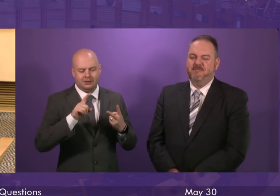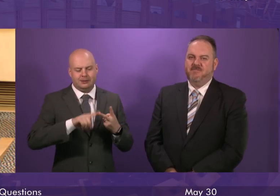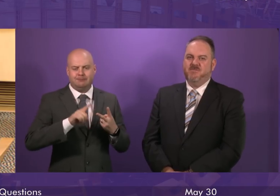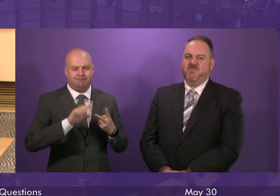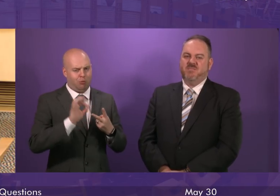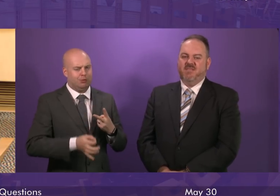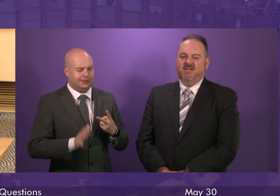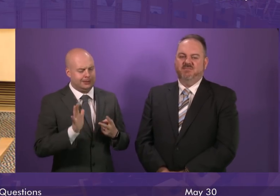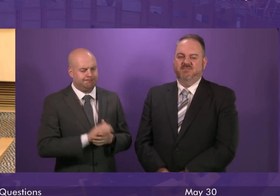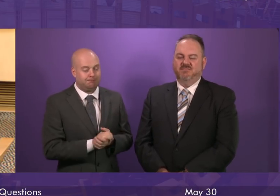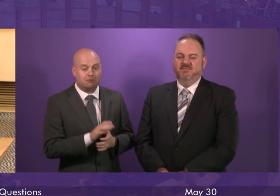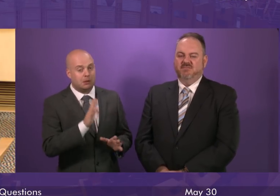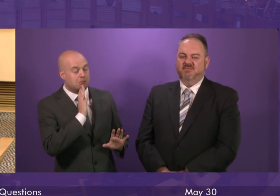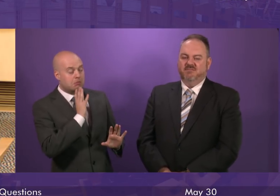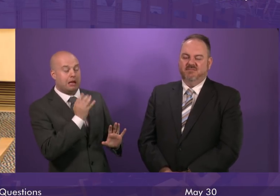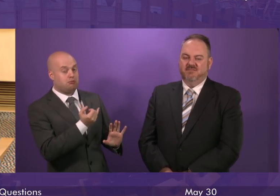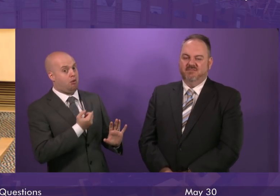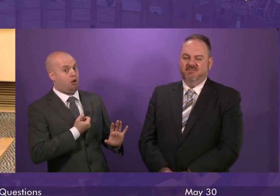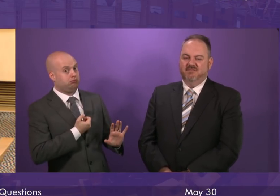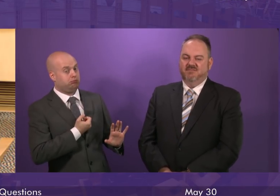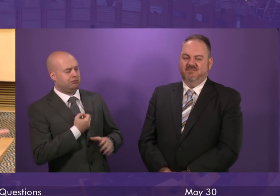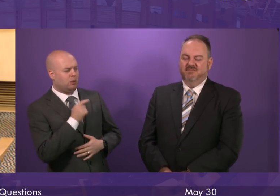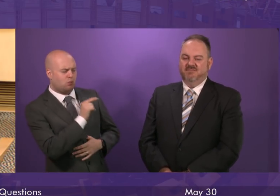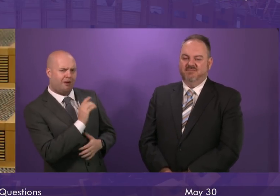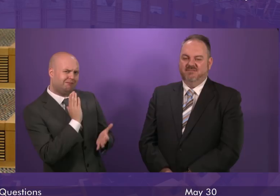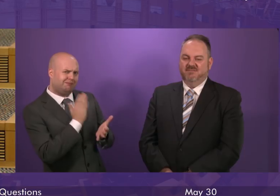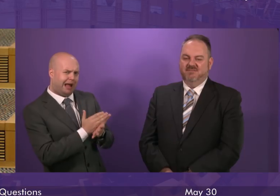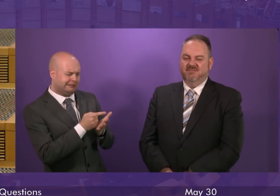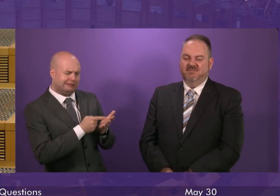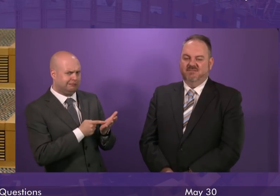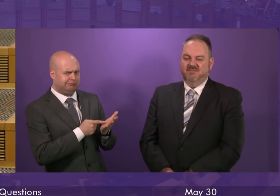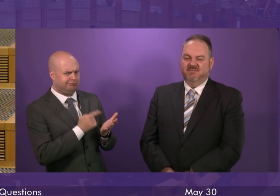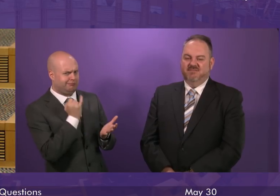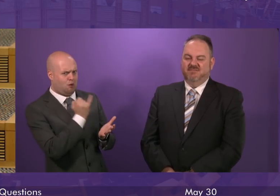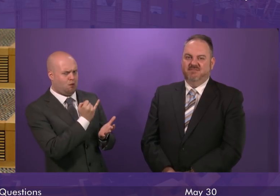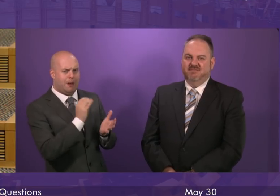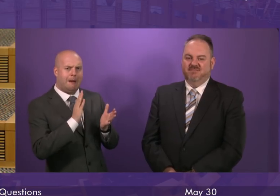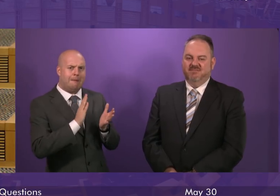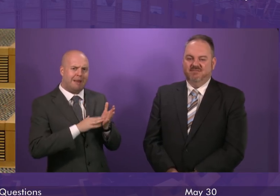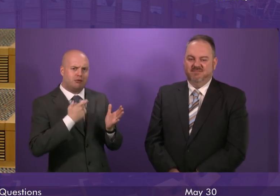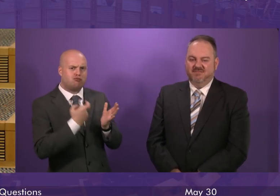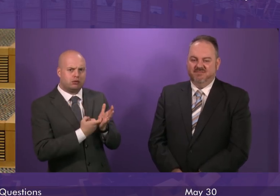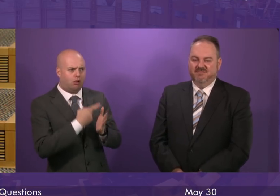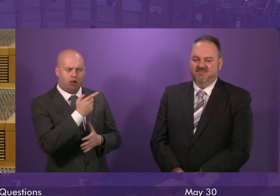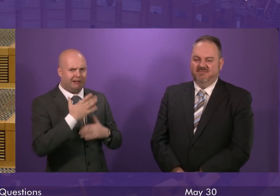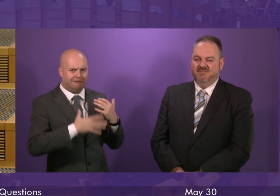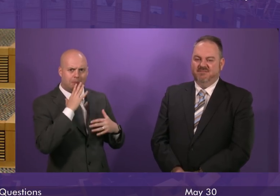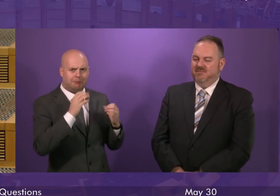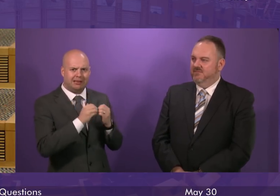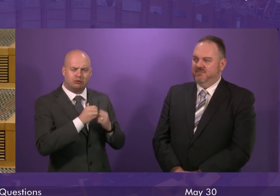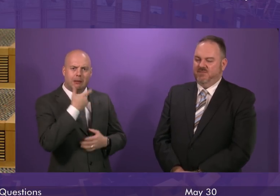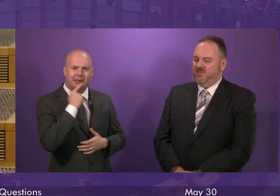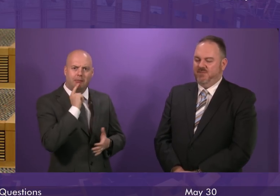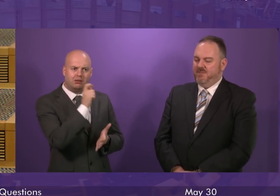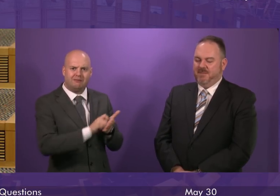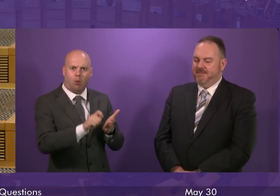although I stand to be corrected if I'm getting this wrong I think he's factually inaccurate to say that Mike Russell didn't mention a people's vote in his statement yesterday.